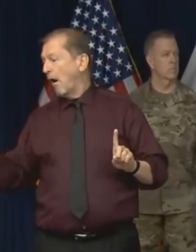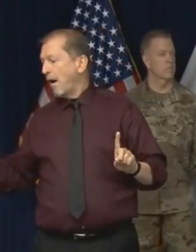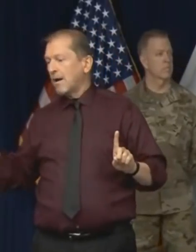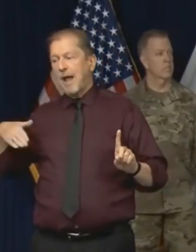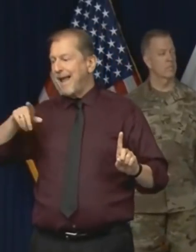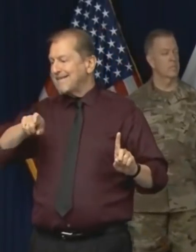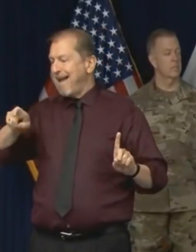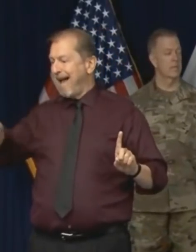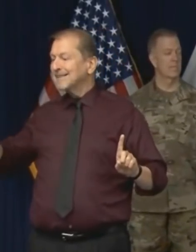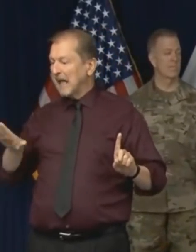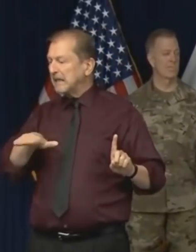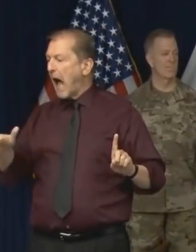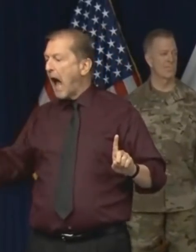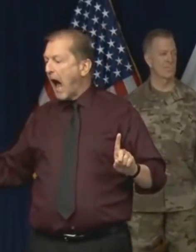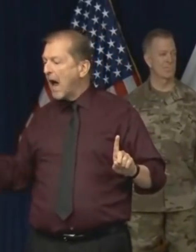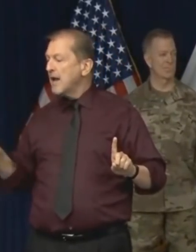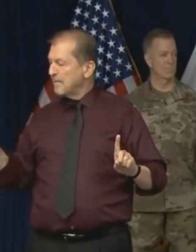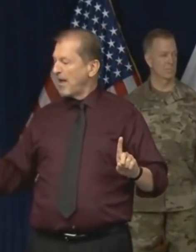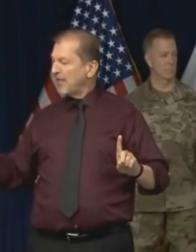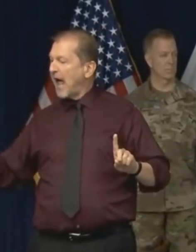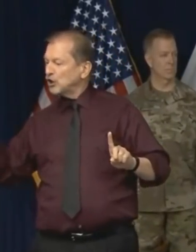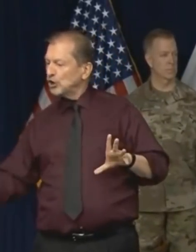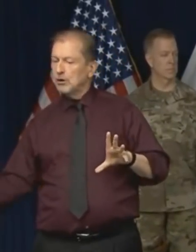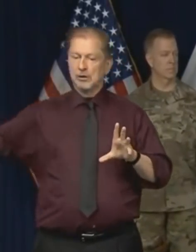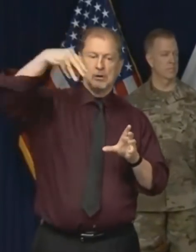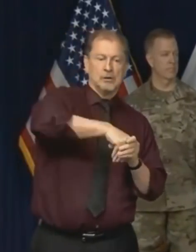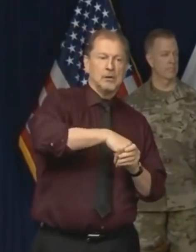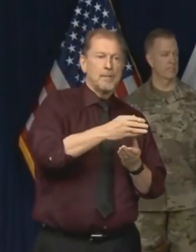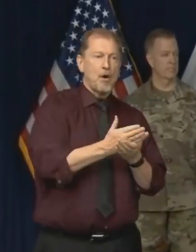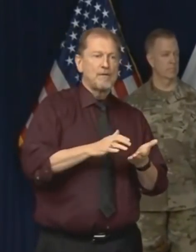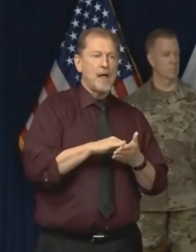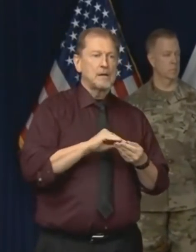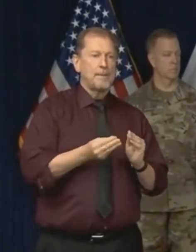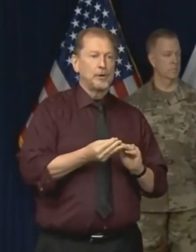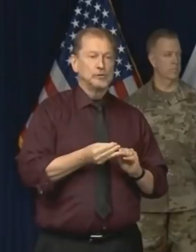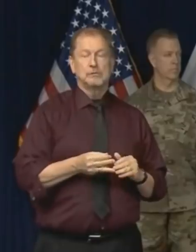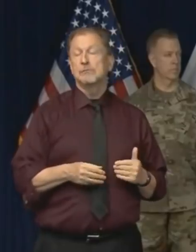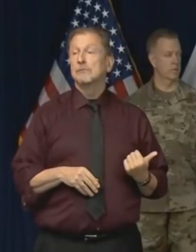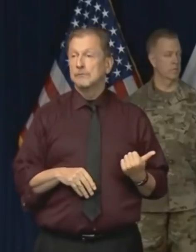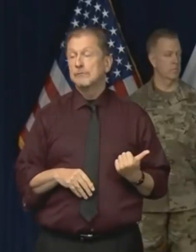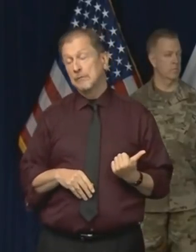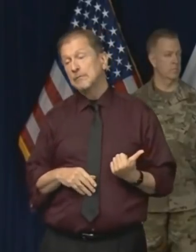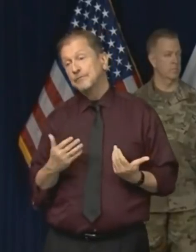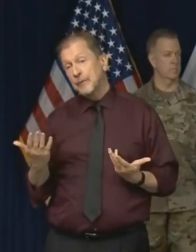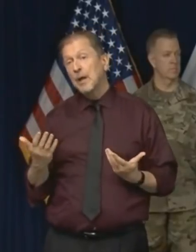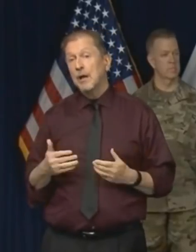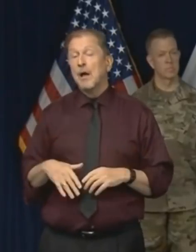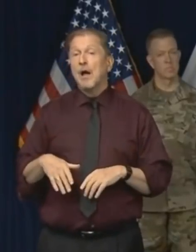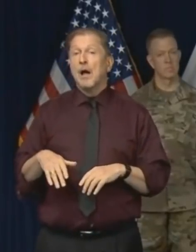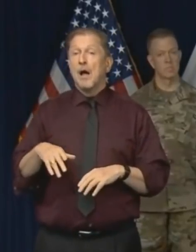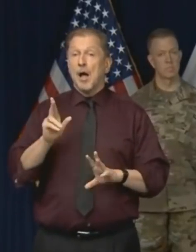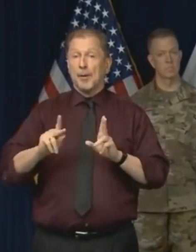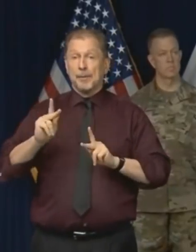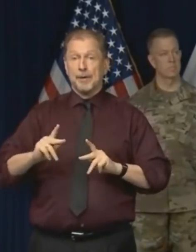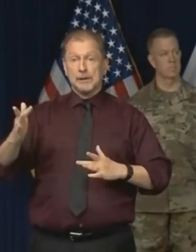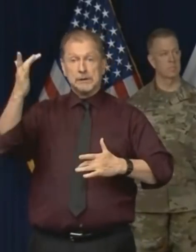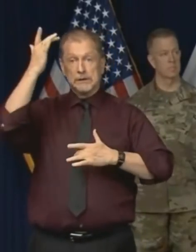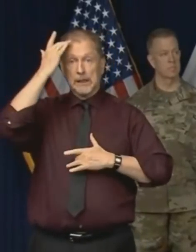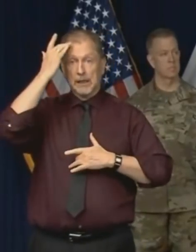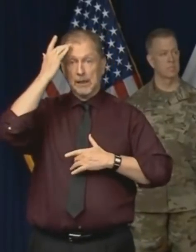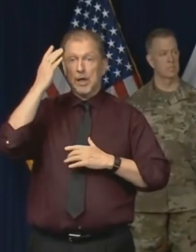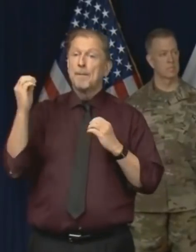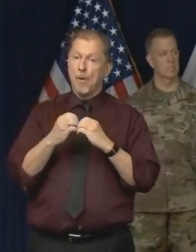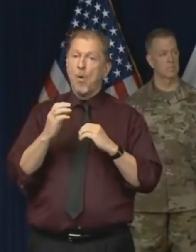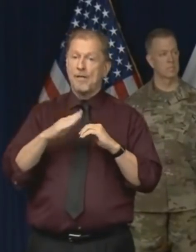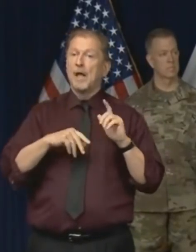broadly. will tell you that it is certainly true that the number of cases of COVID-19 is much higher